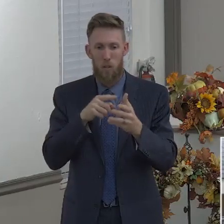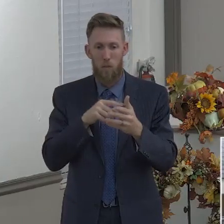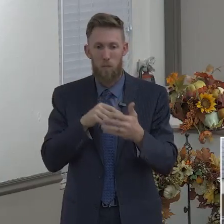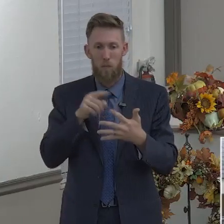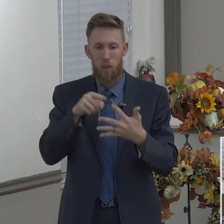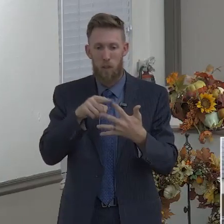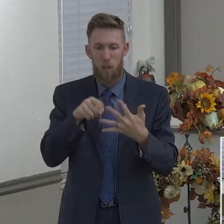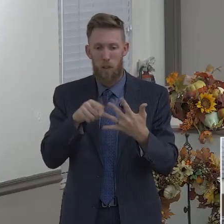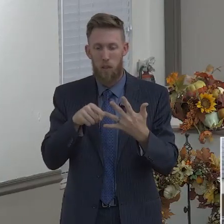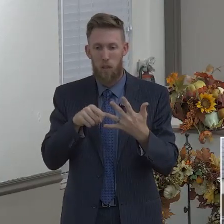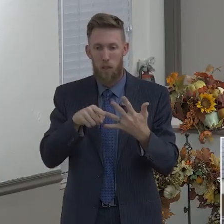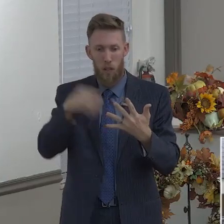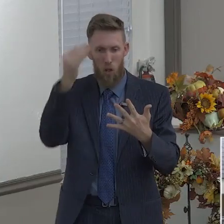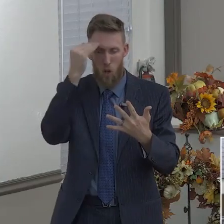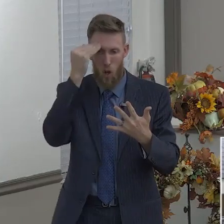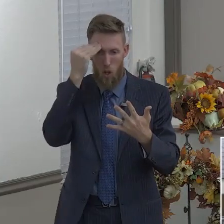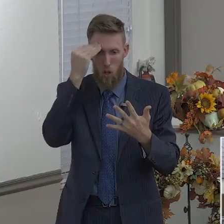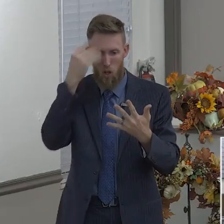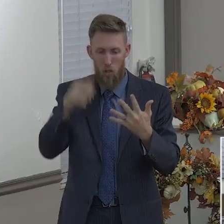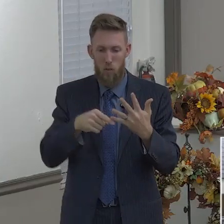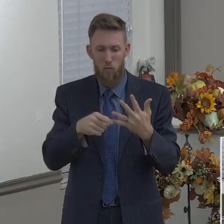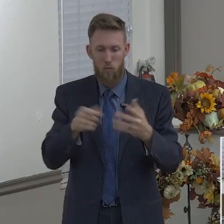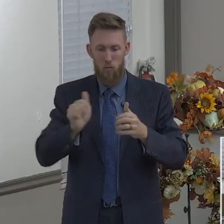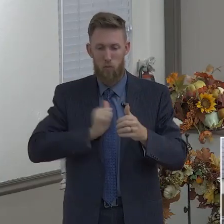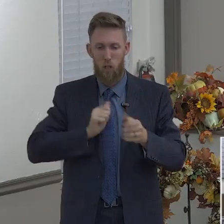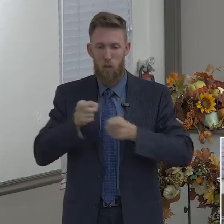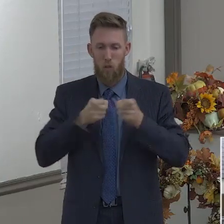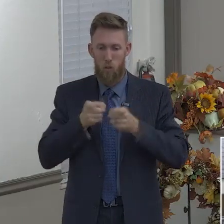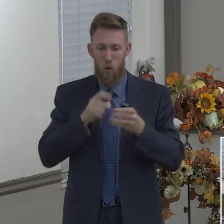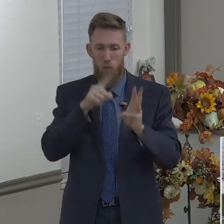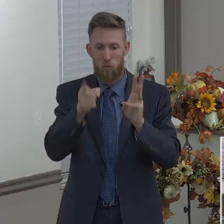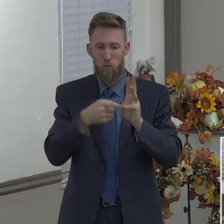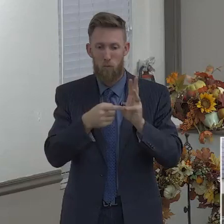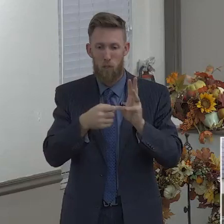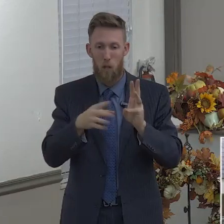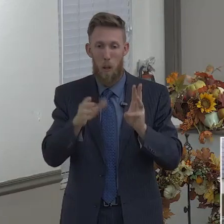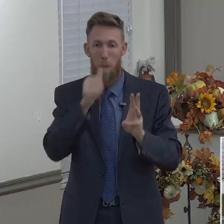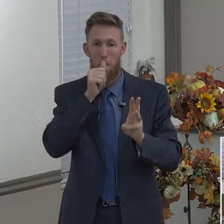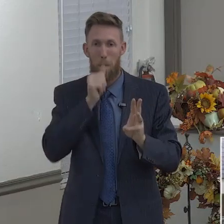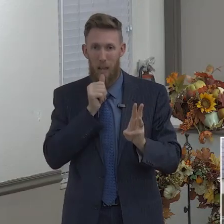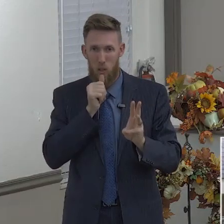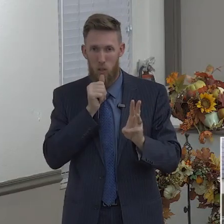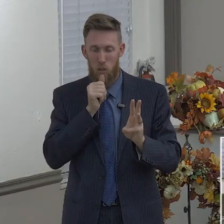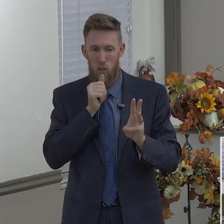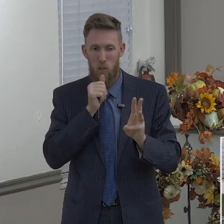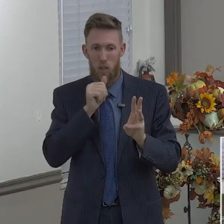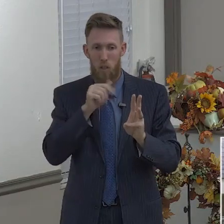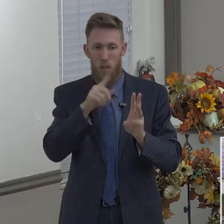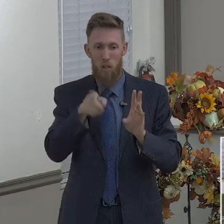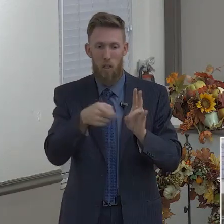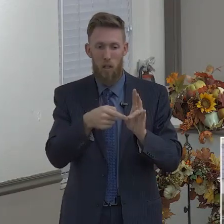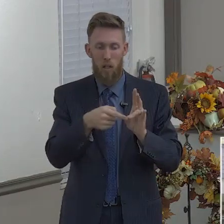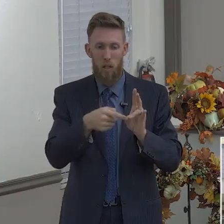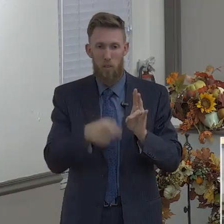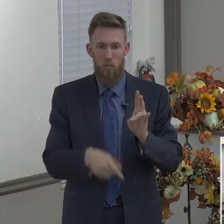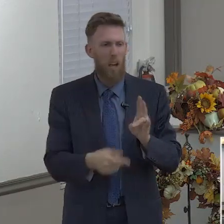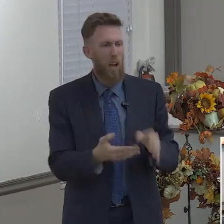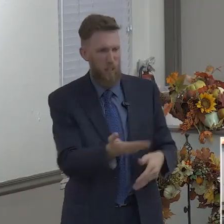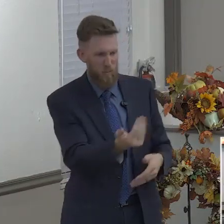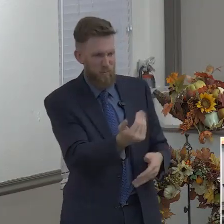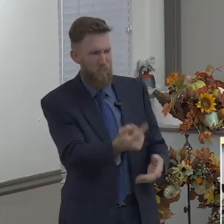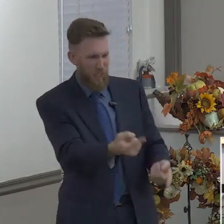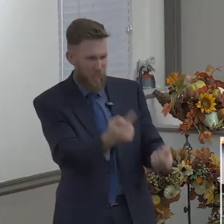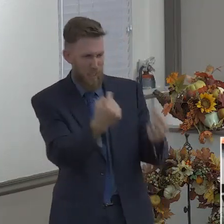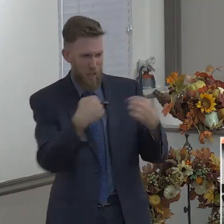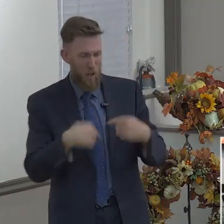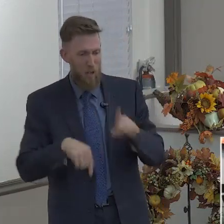temperance to temperance. Patience. Next, Mr. Clayton, come on up here. Godliness. Go ahead and stand on the